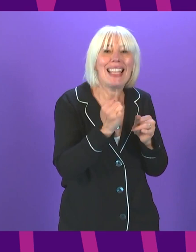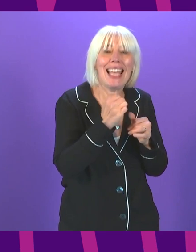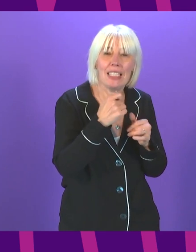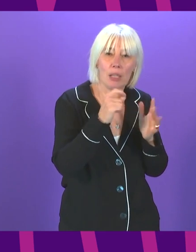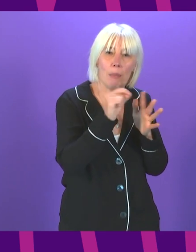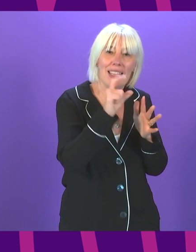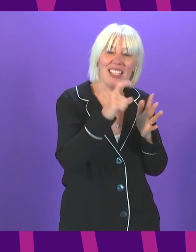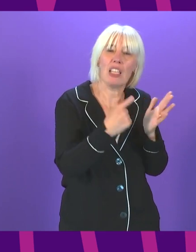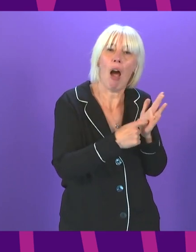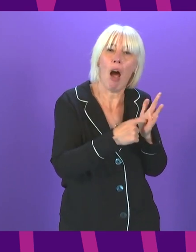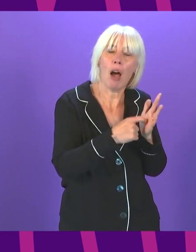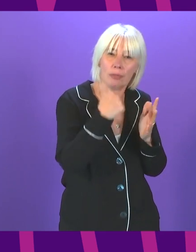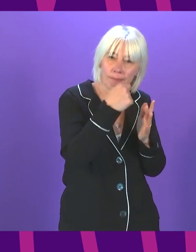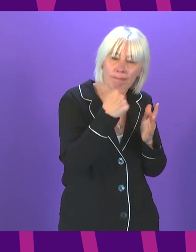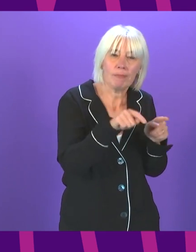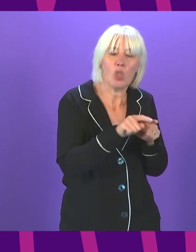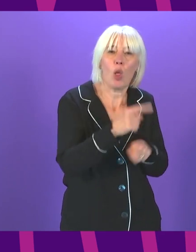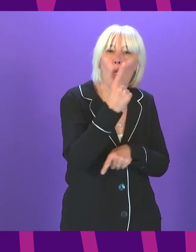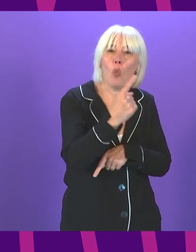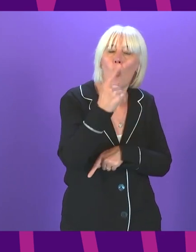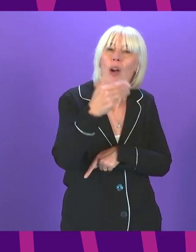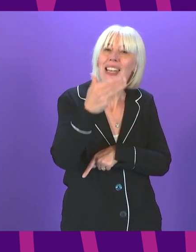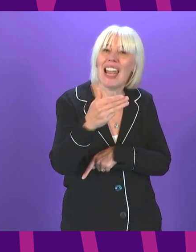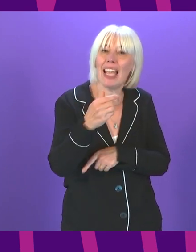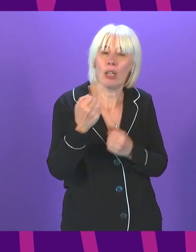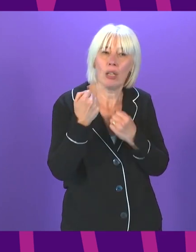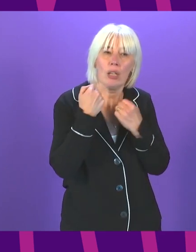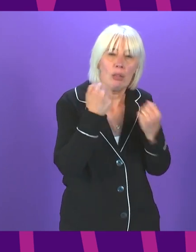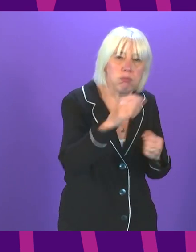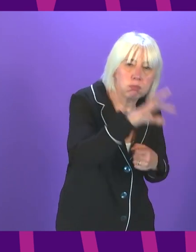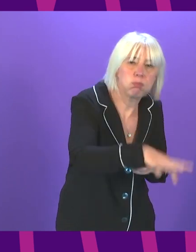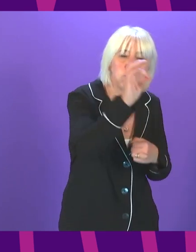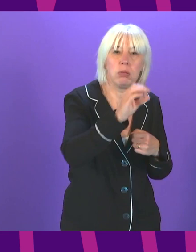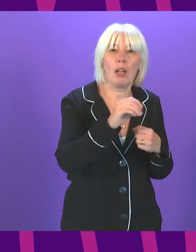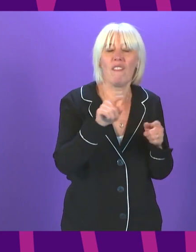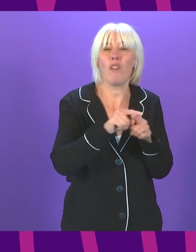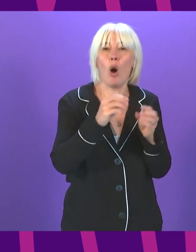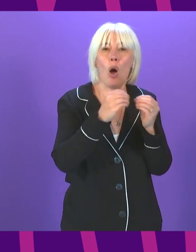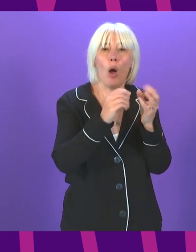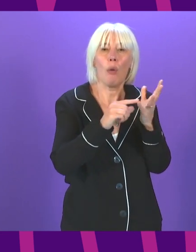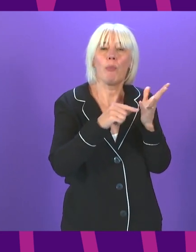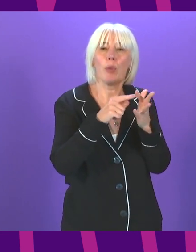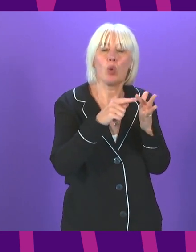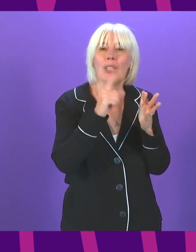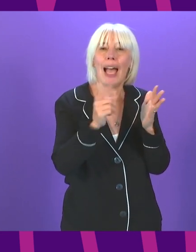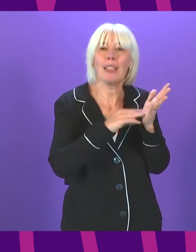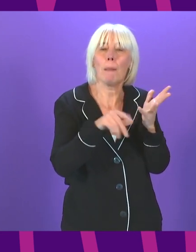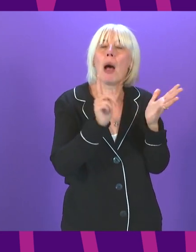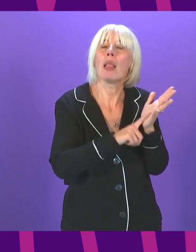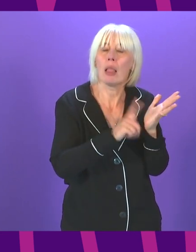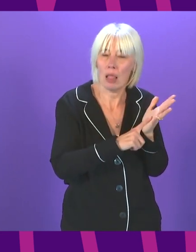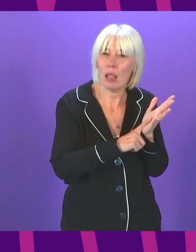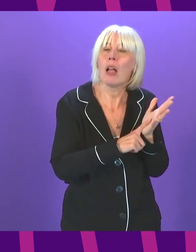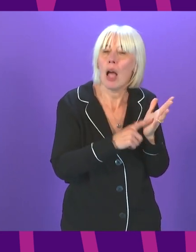and the 119 Courier Collection Service to the islands of Butte and Mull. Local partners have the option of extending